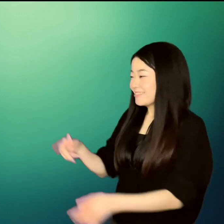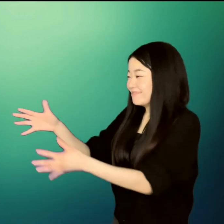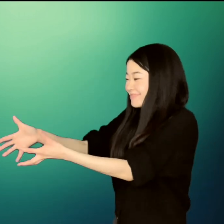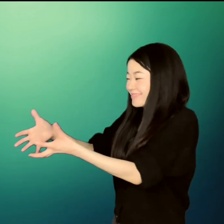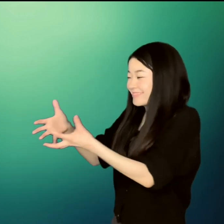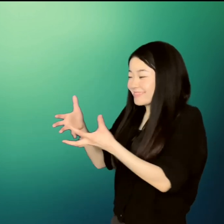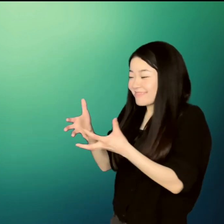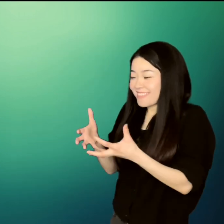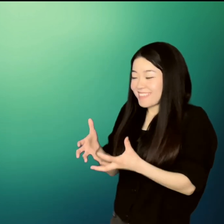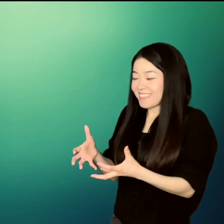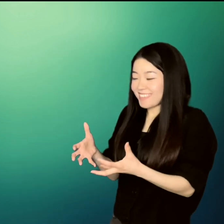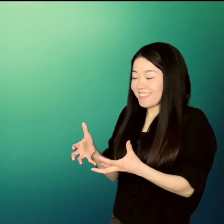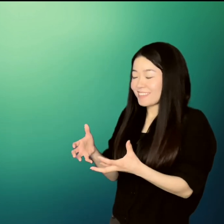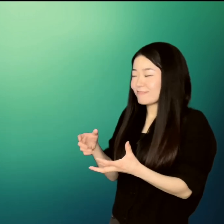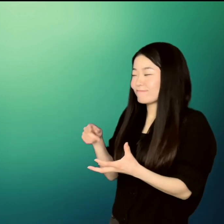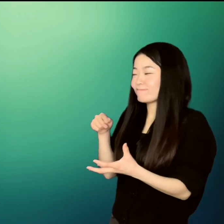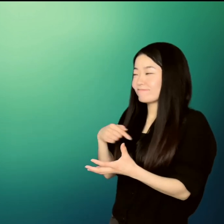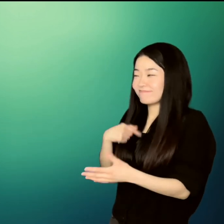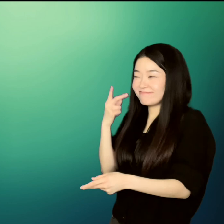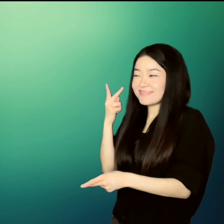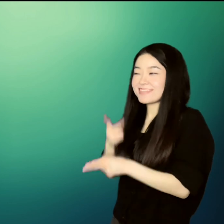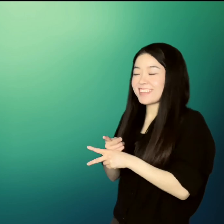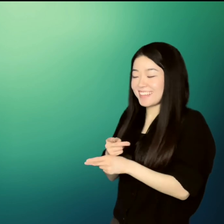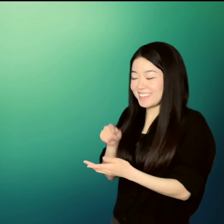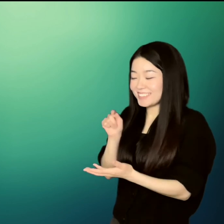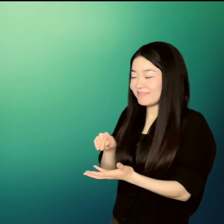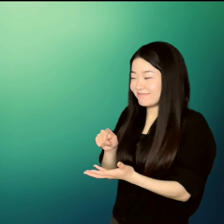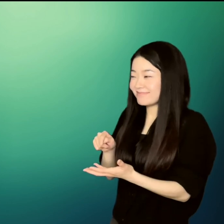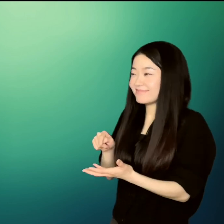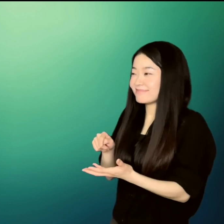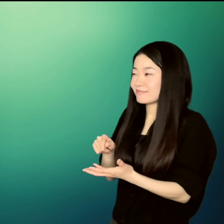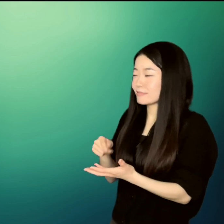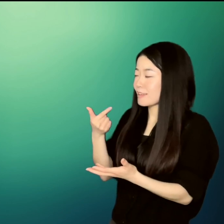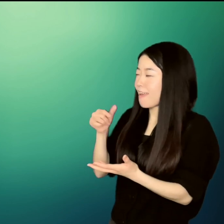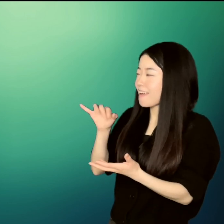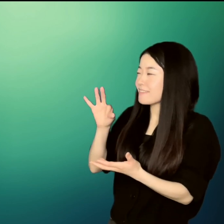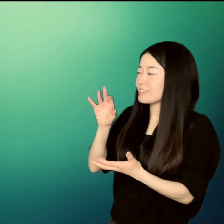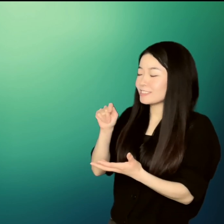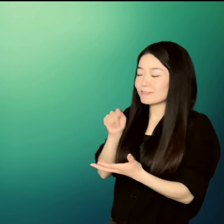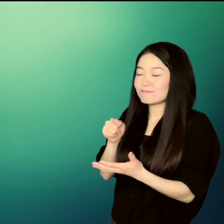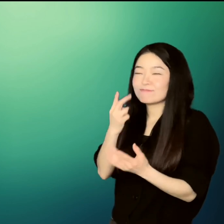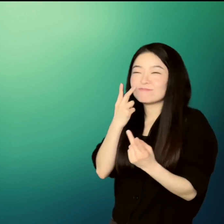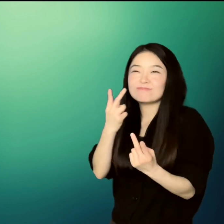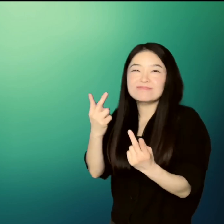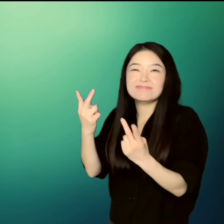Thank you. I'll keep them as a souvenir, Un He said happily.